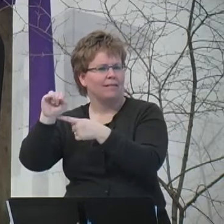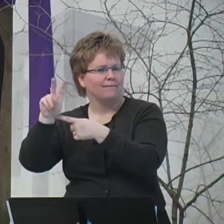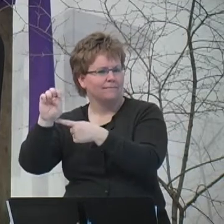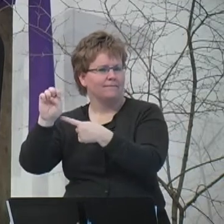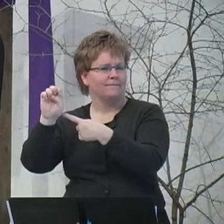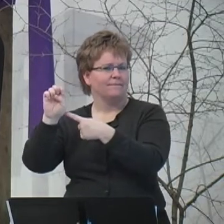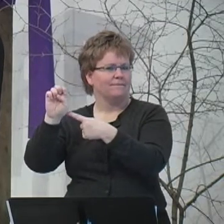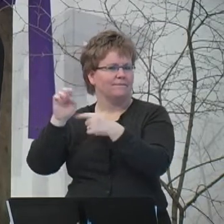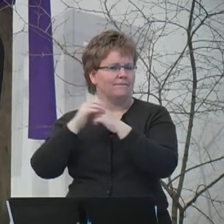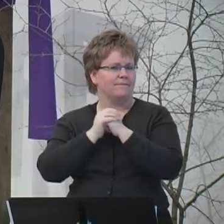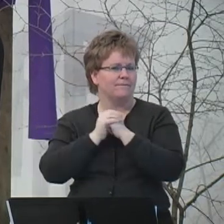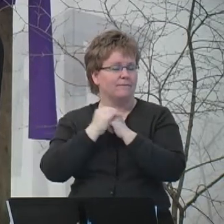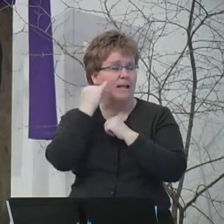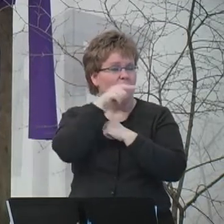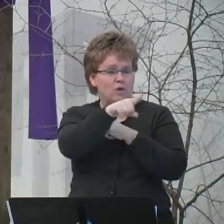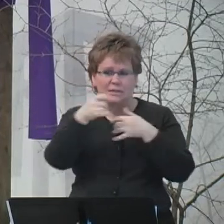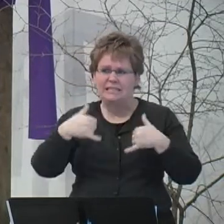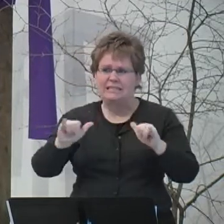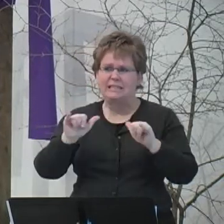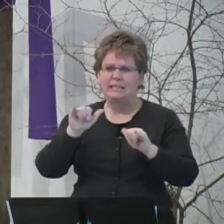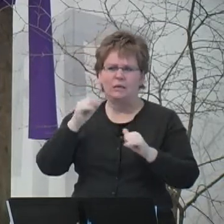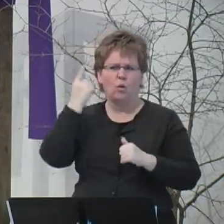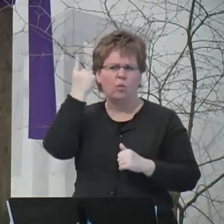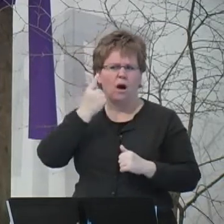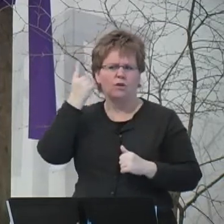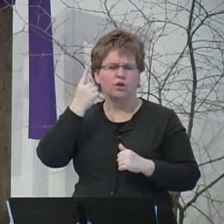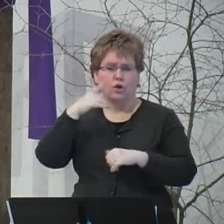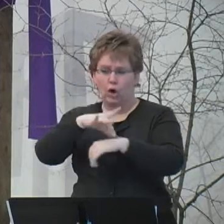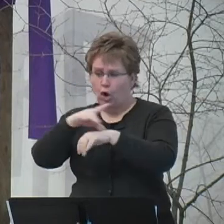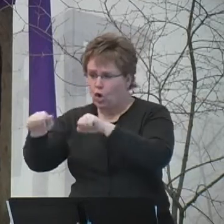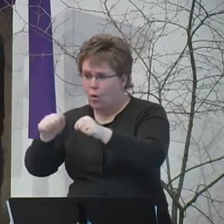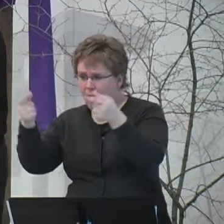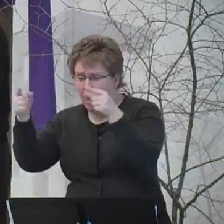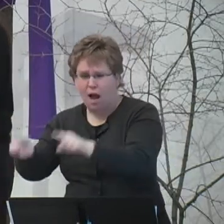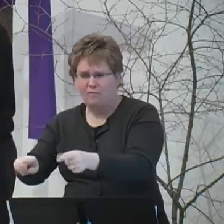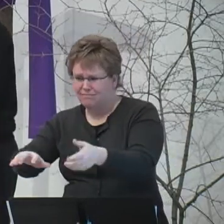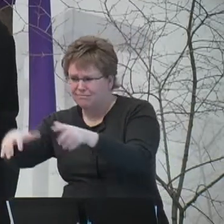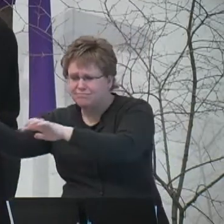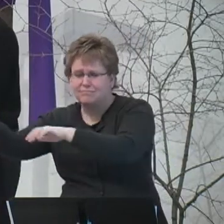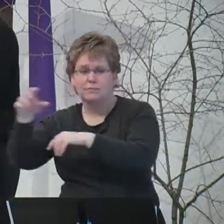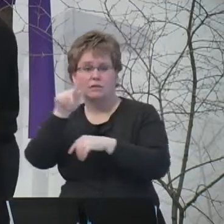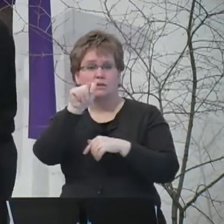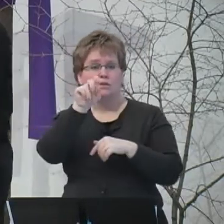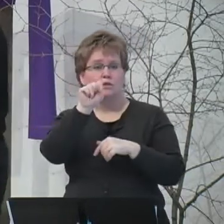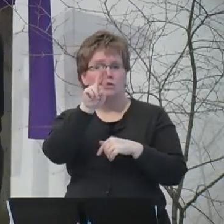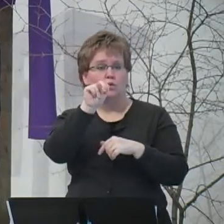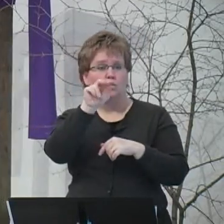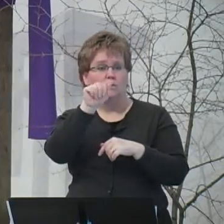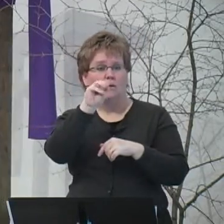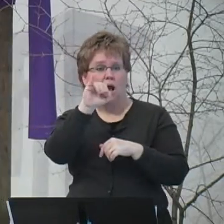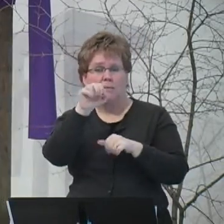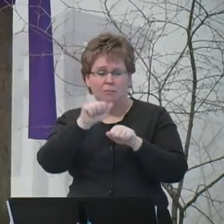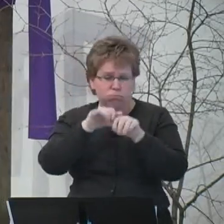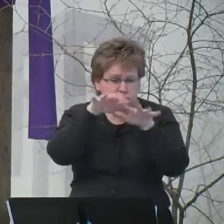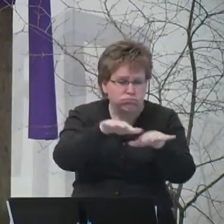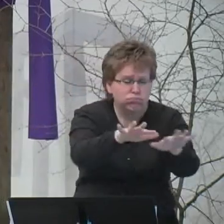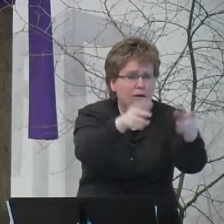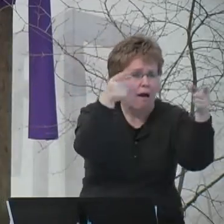And if we ask where God is when earthquakes shake us and tsunamis overwhelm us,